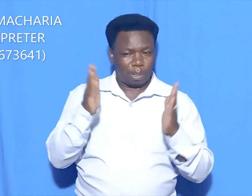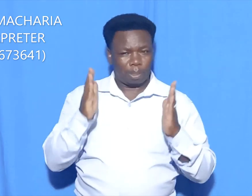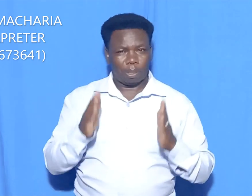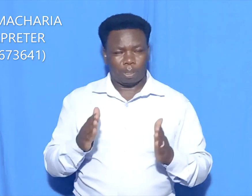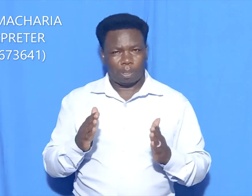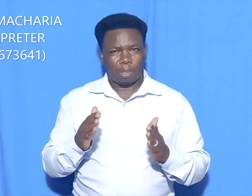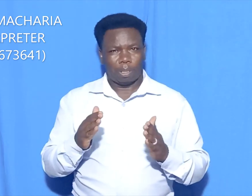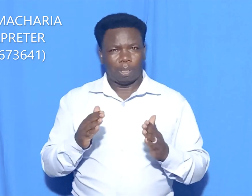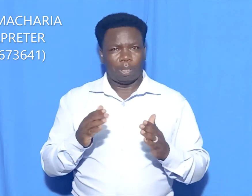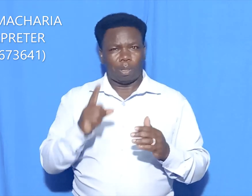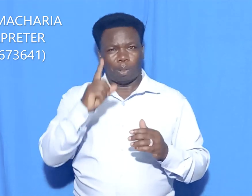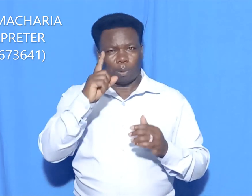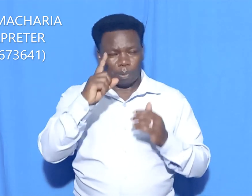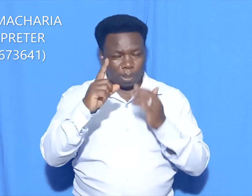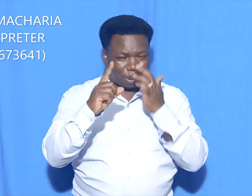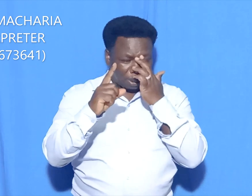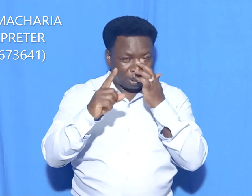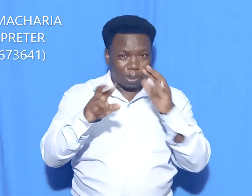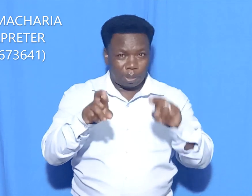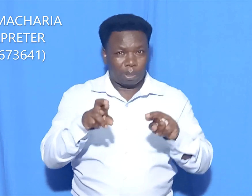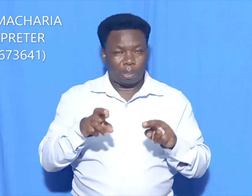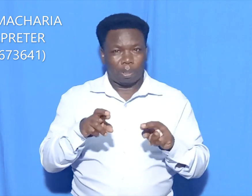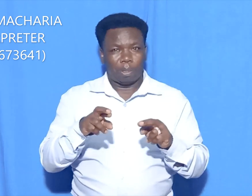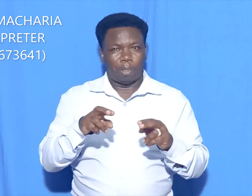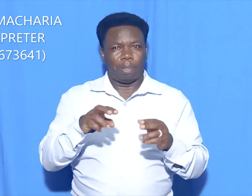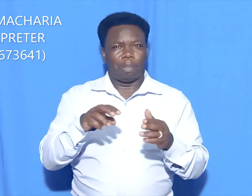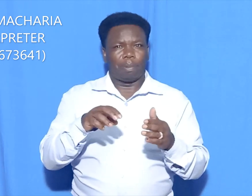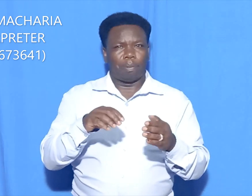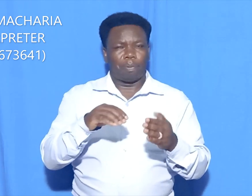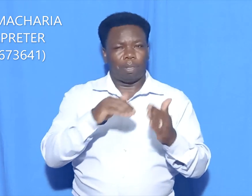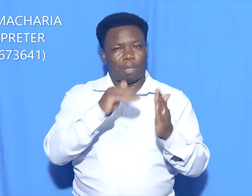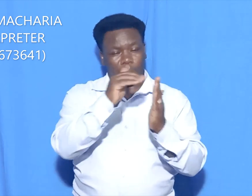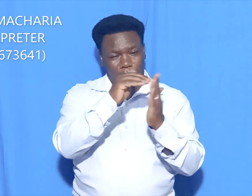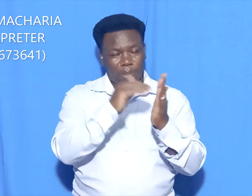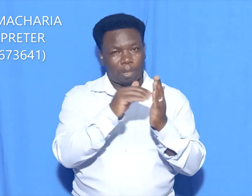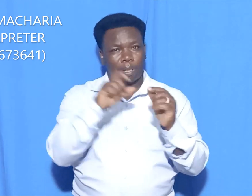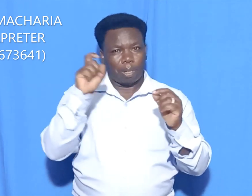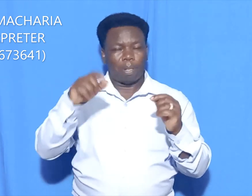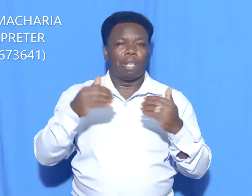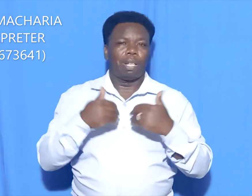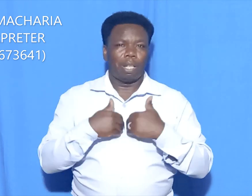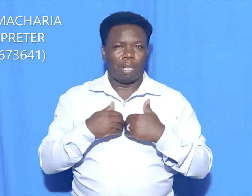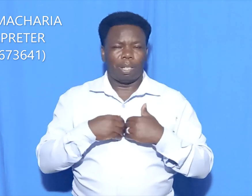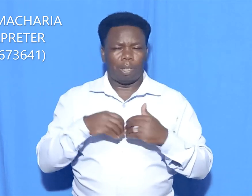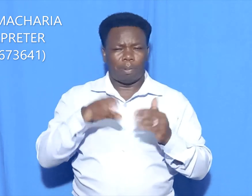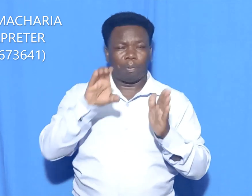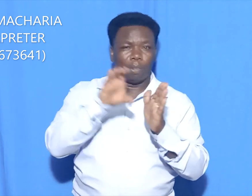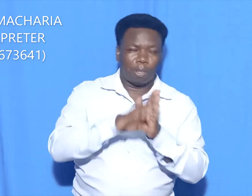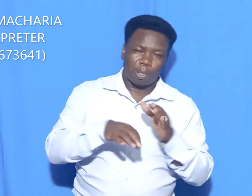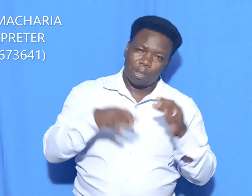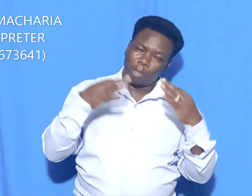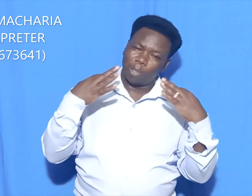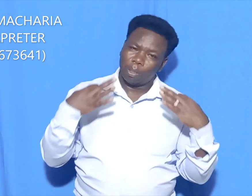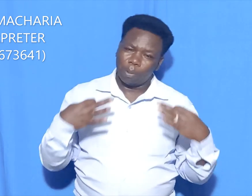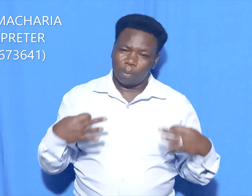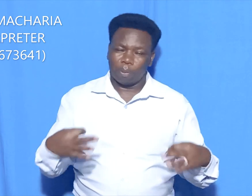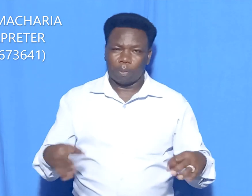email address. The cost is free. The timeline is to be one to five